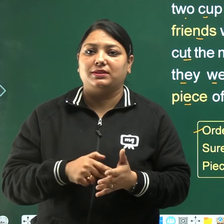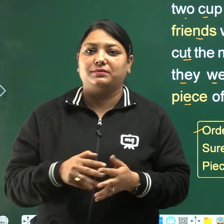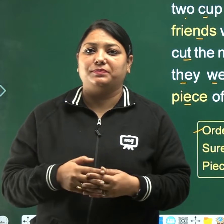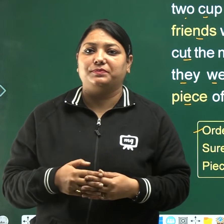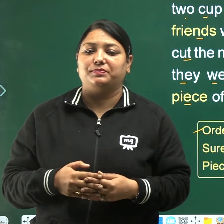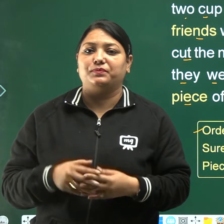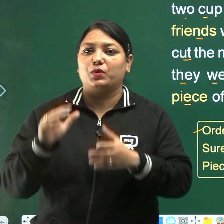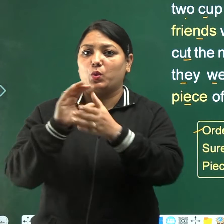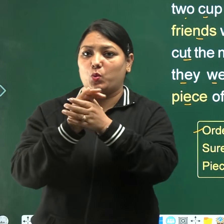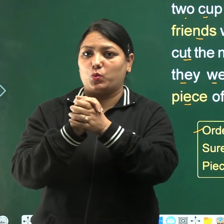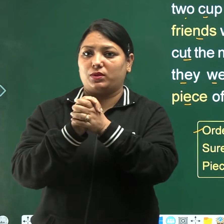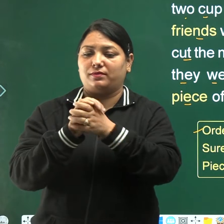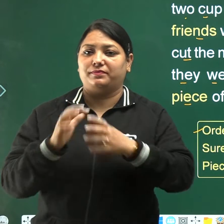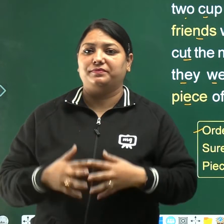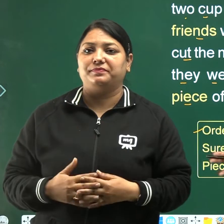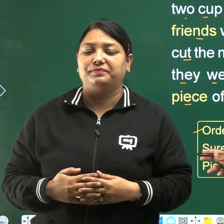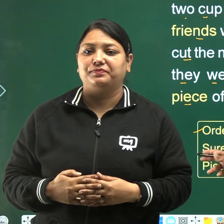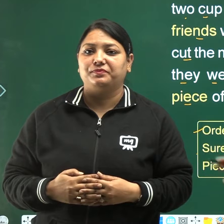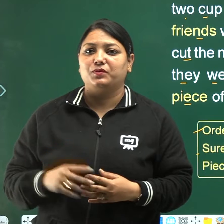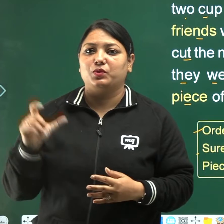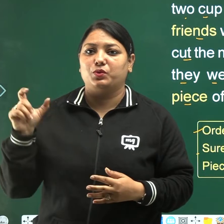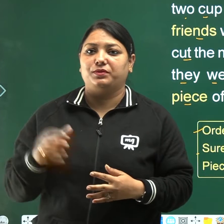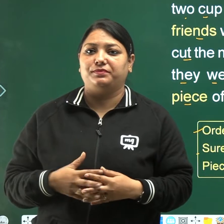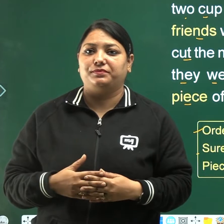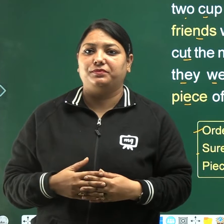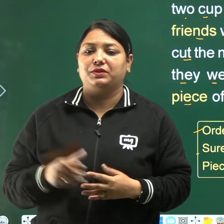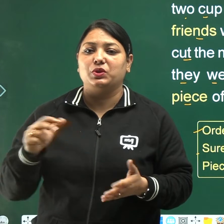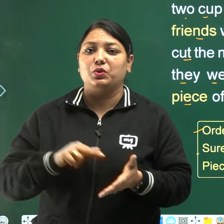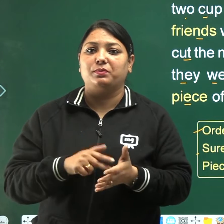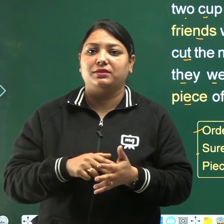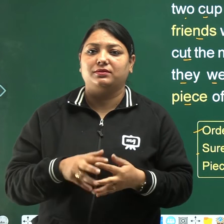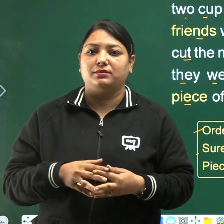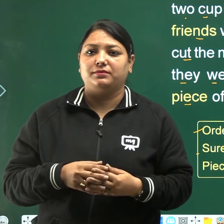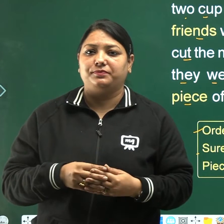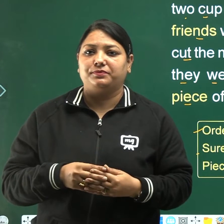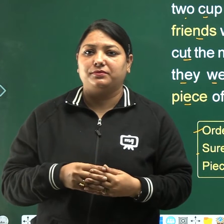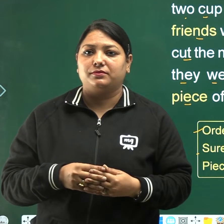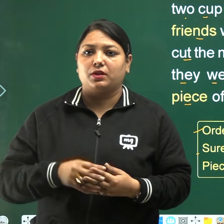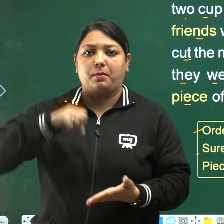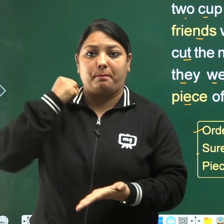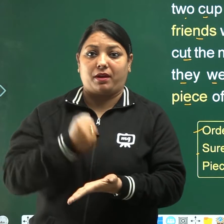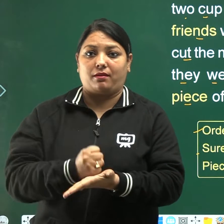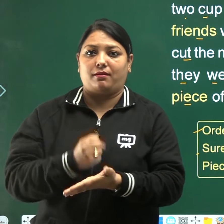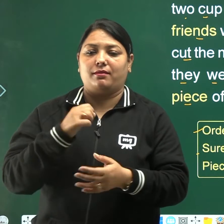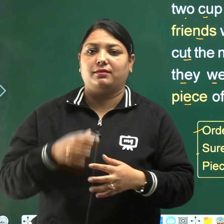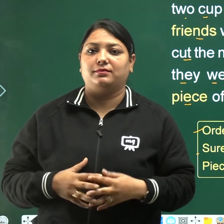dost, show, show means nischit,